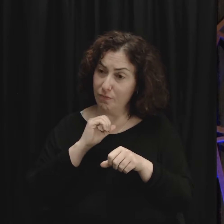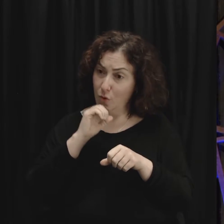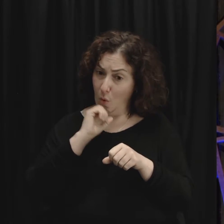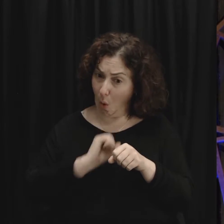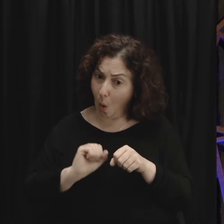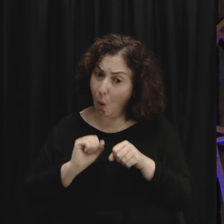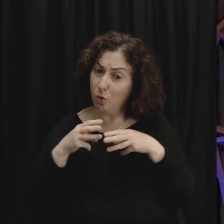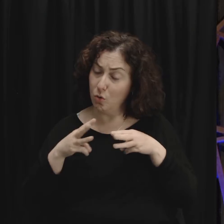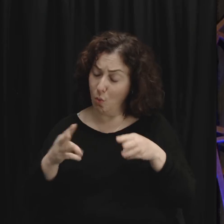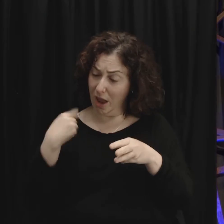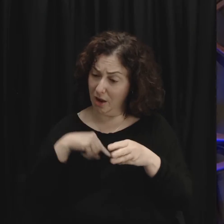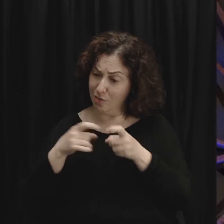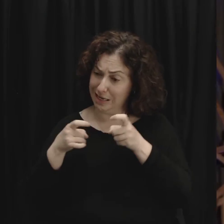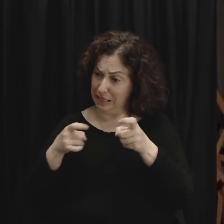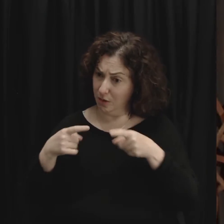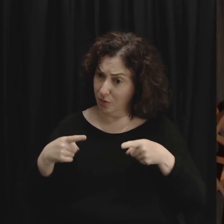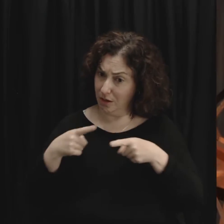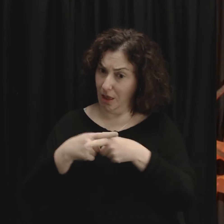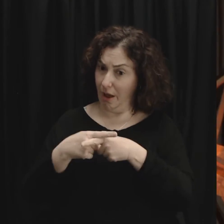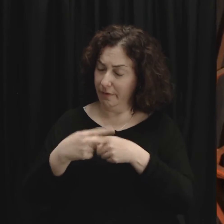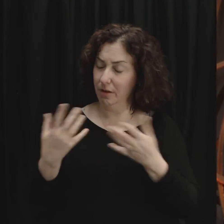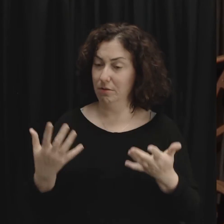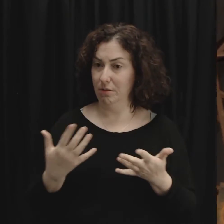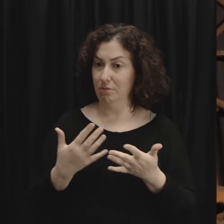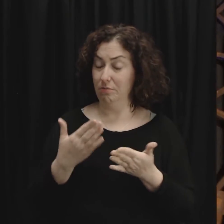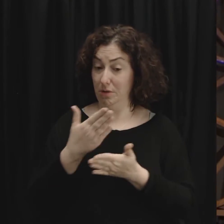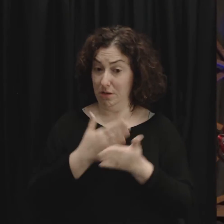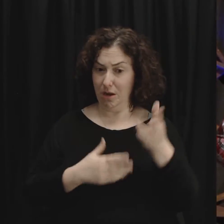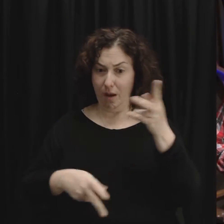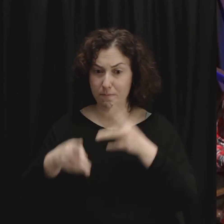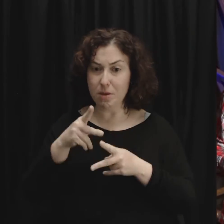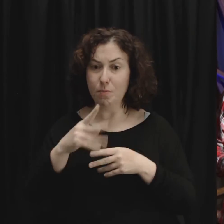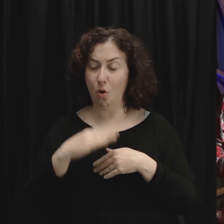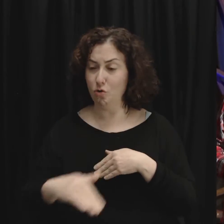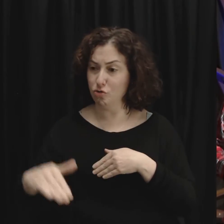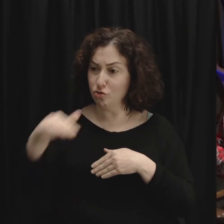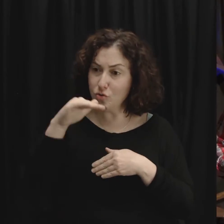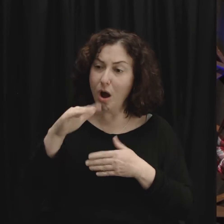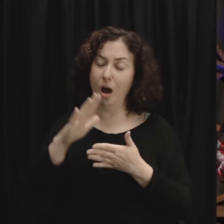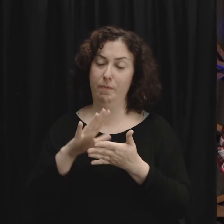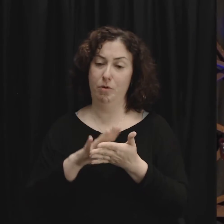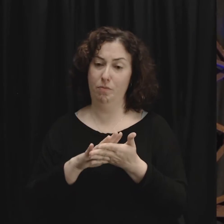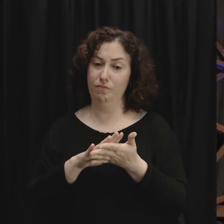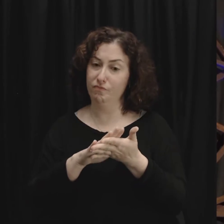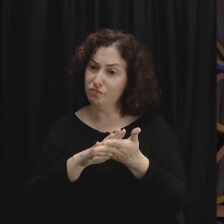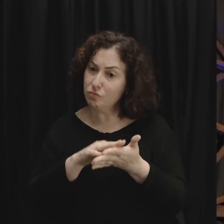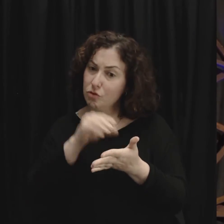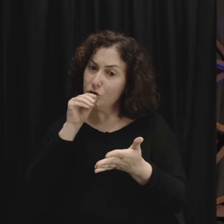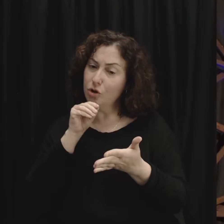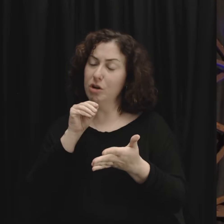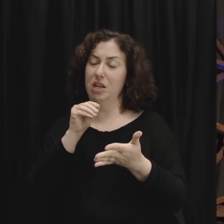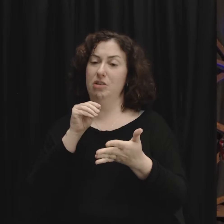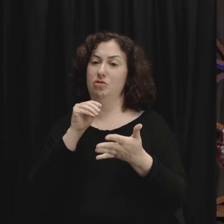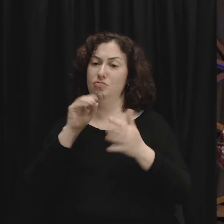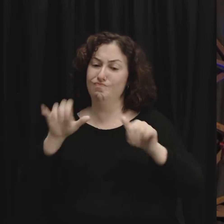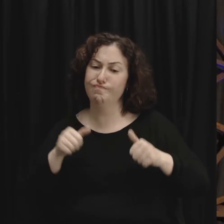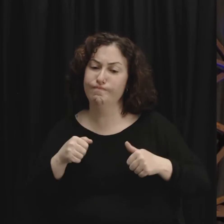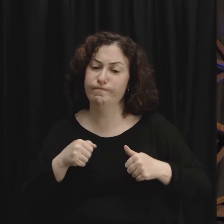Some of us, we were brought up to deal with conflict by going on the offensive and attacking. Oh yeah? You want to